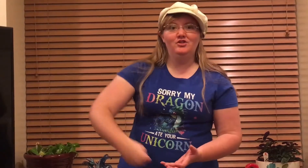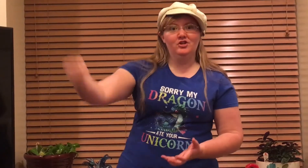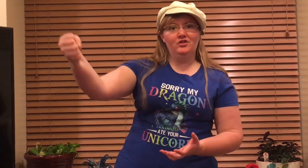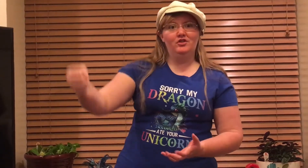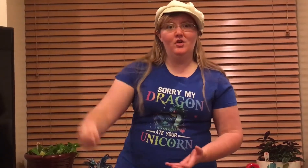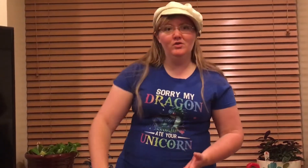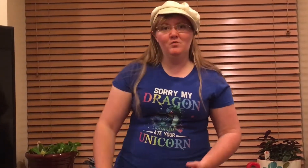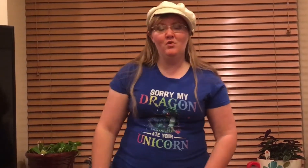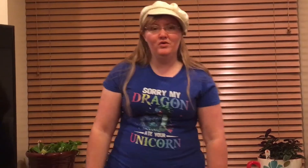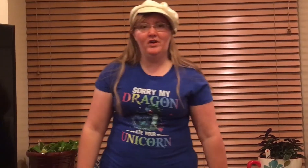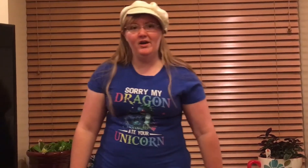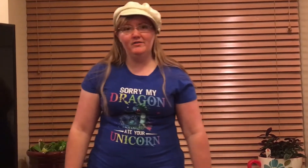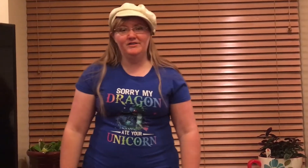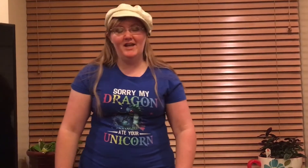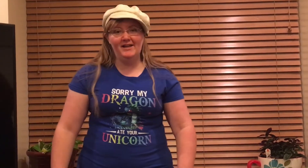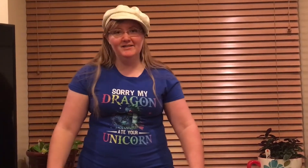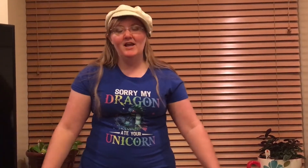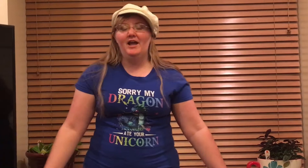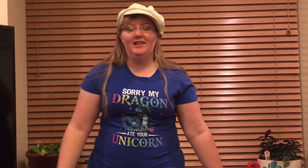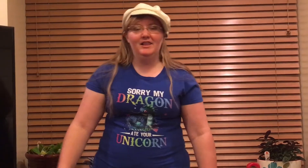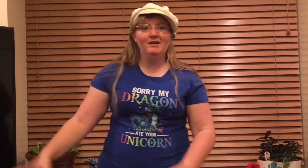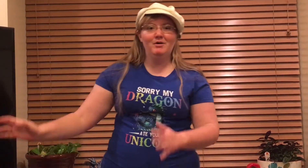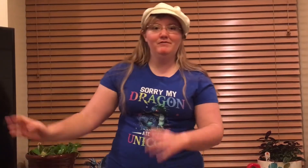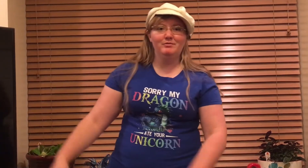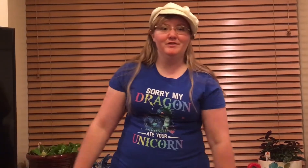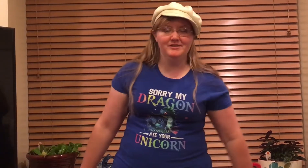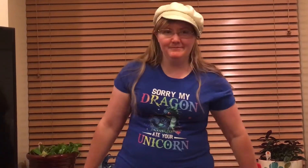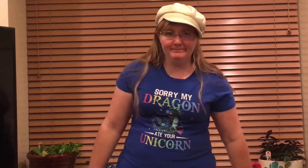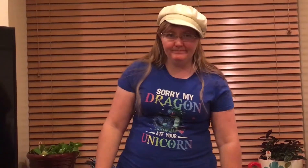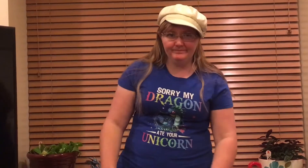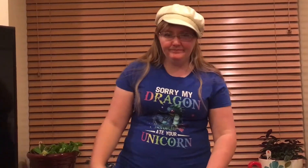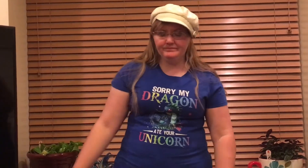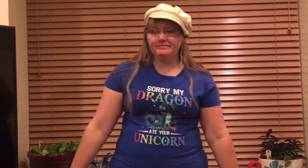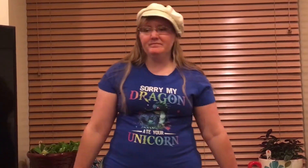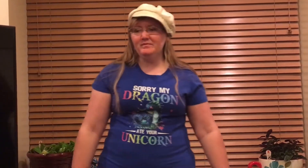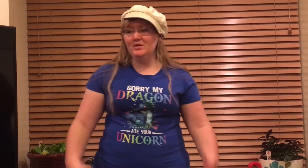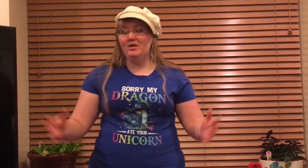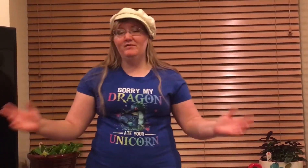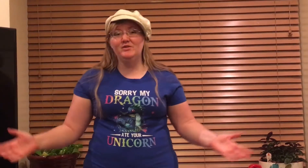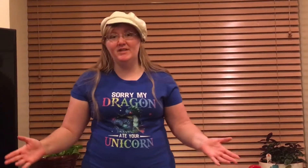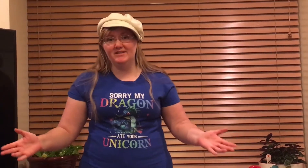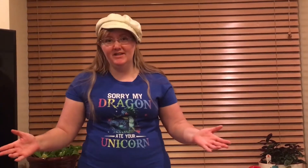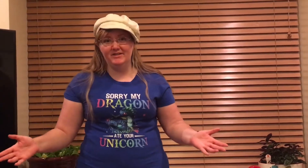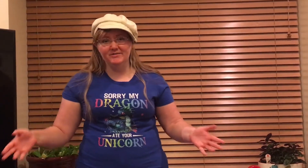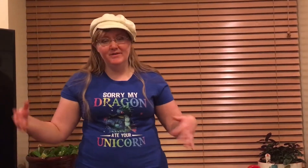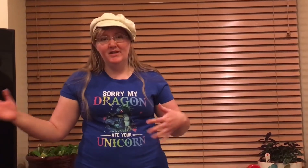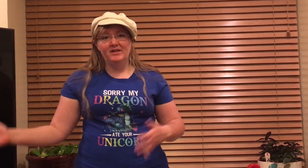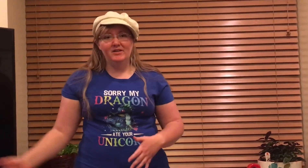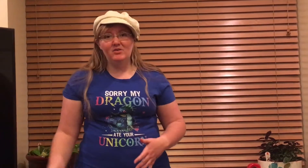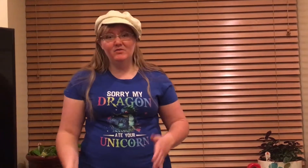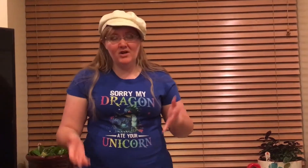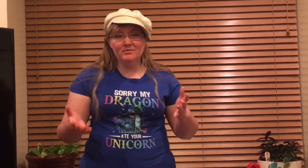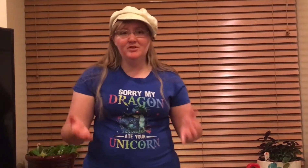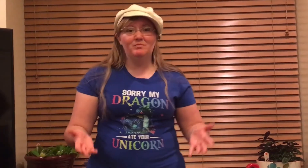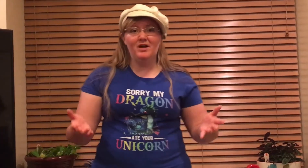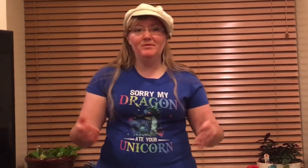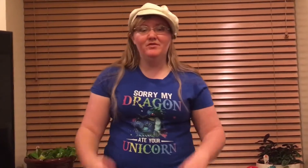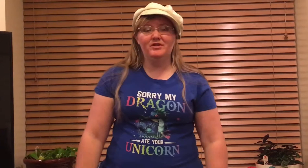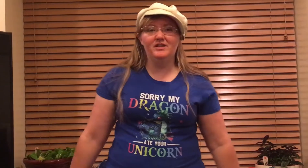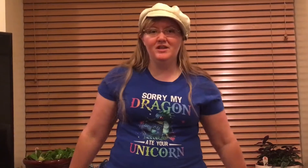jerked the golden mortar out of his hands and led him off to prison. Well, few days later, the old farmer is brought before the king